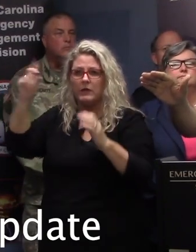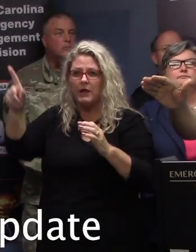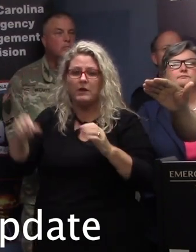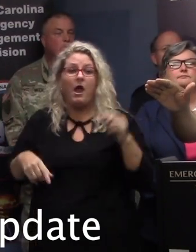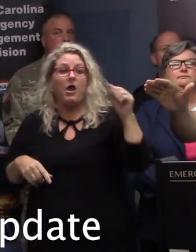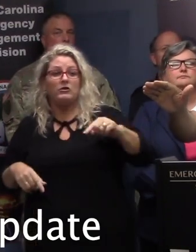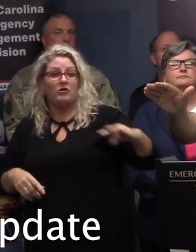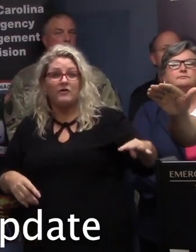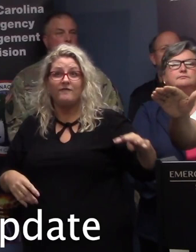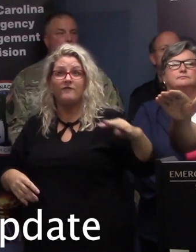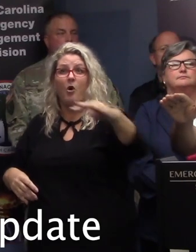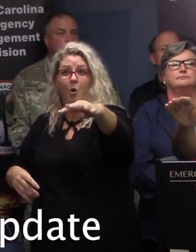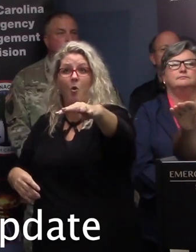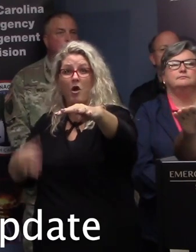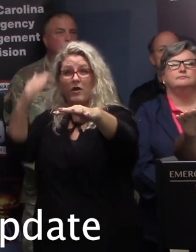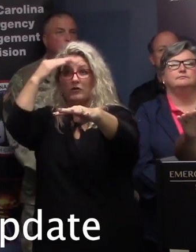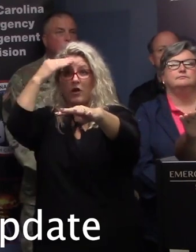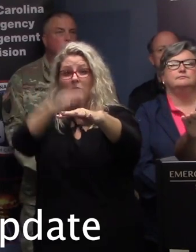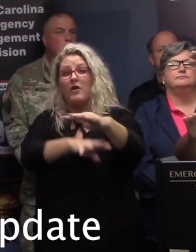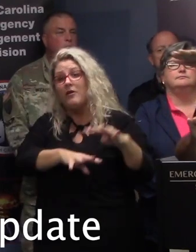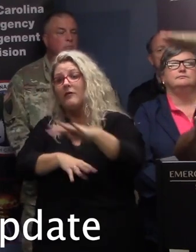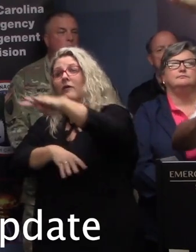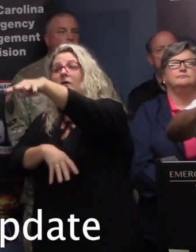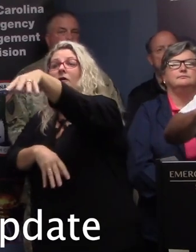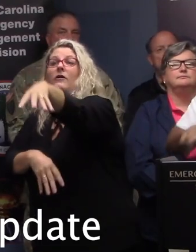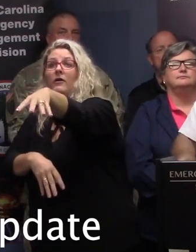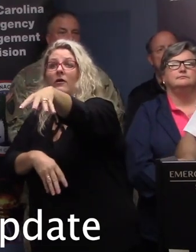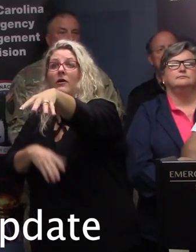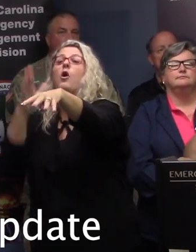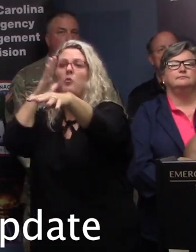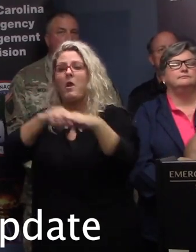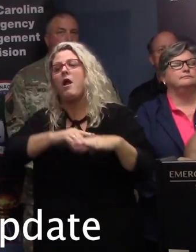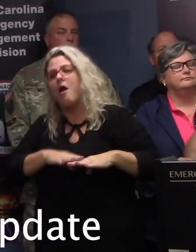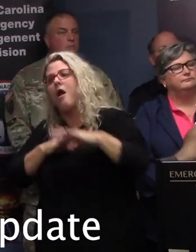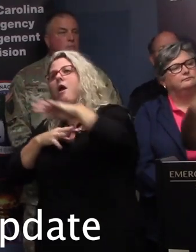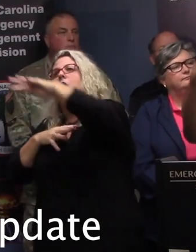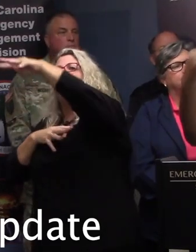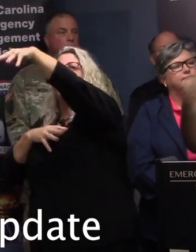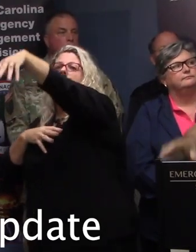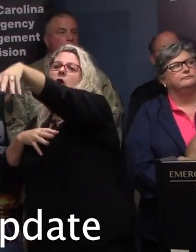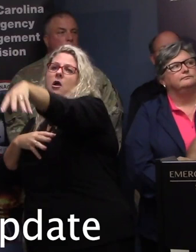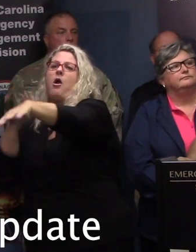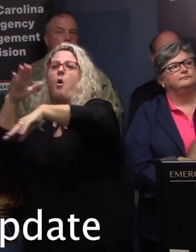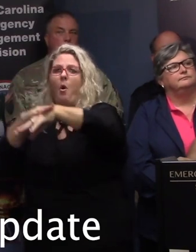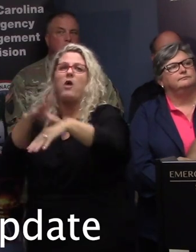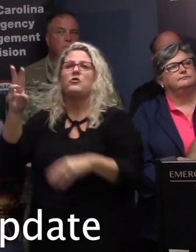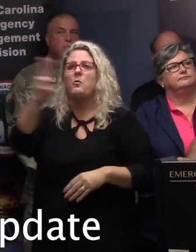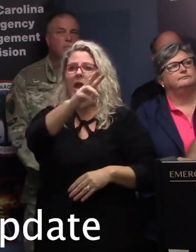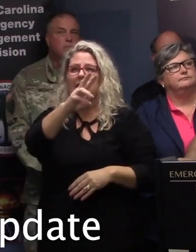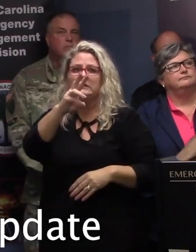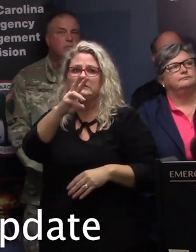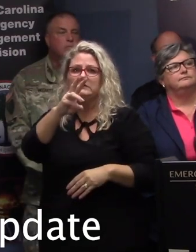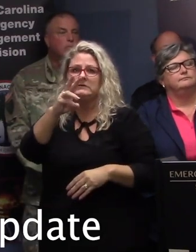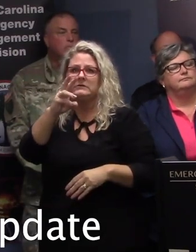once they pass that intersection, there will be a crossover. And we'll bring those vehicles back to the westbound lanes of I-77.